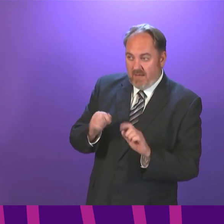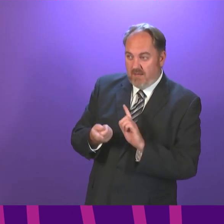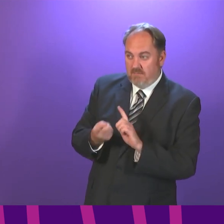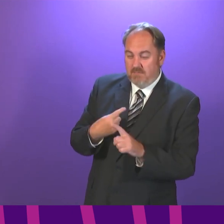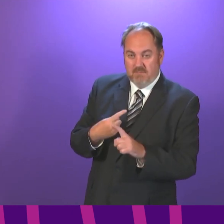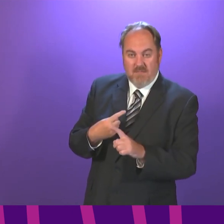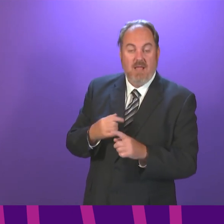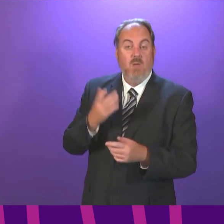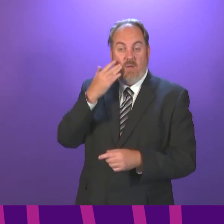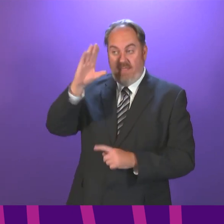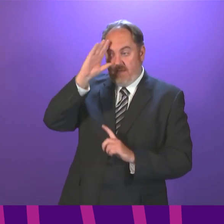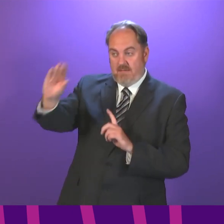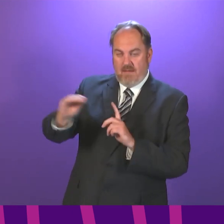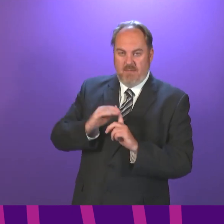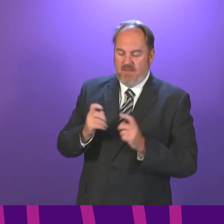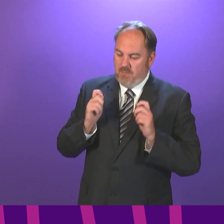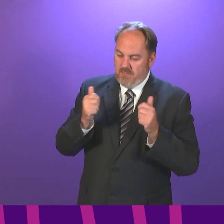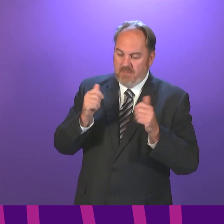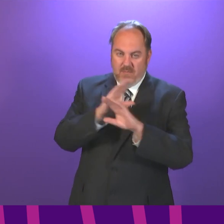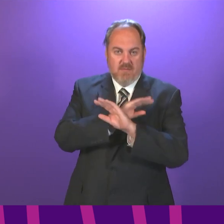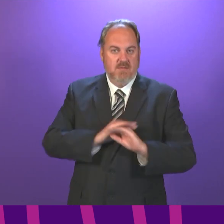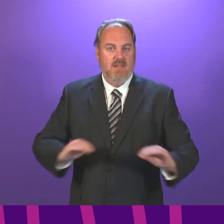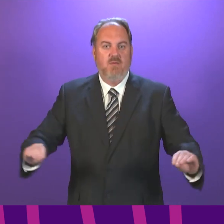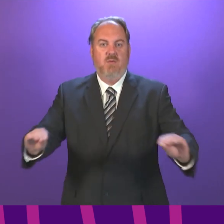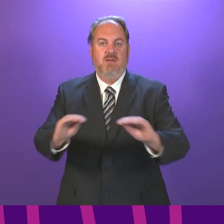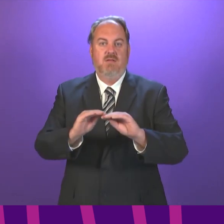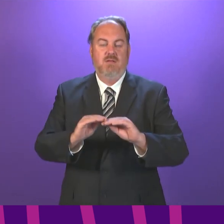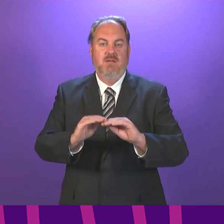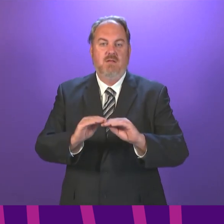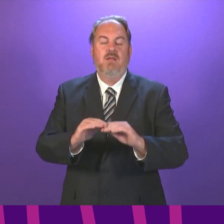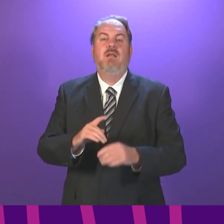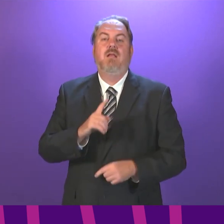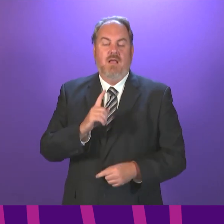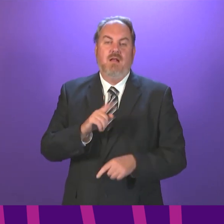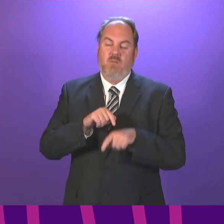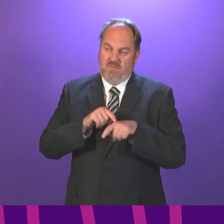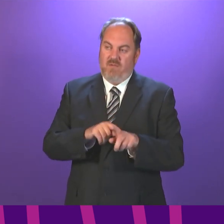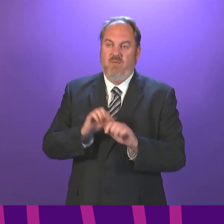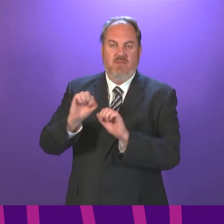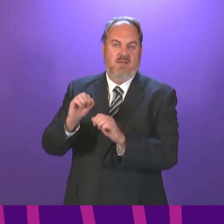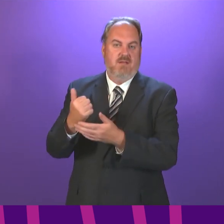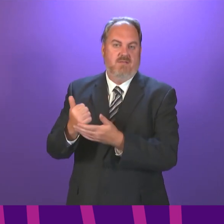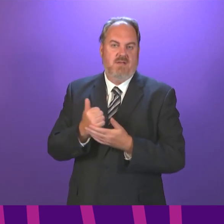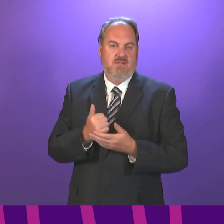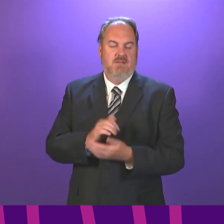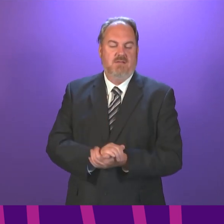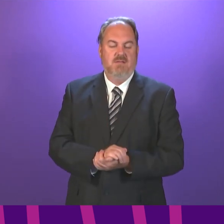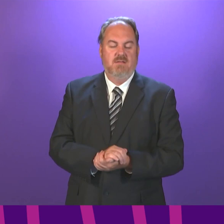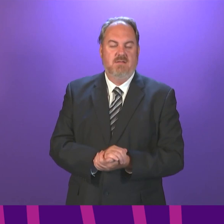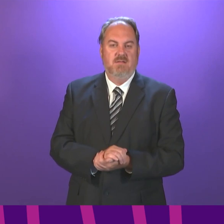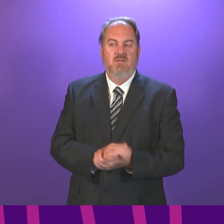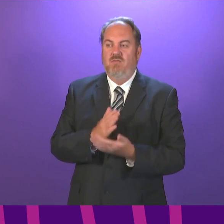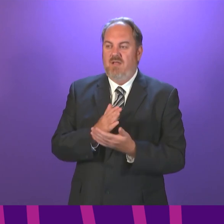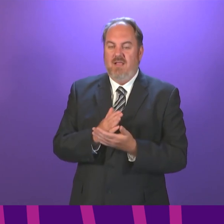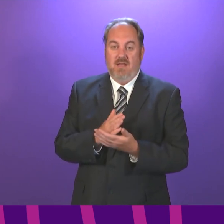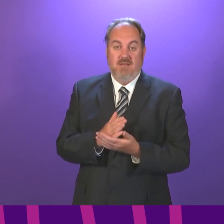I am sure the JCVI will make its advice known in the way it chooses, but I will set out as soon as